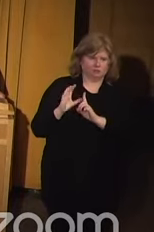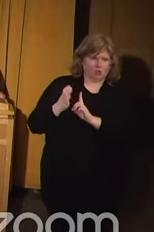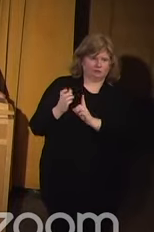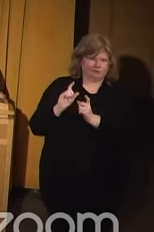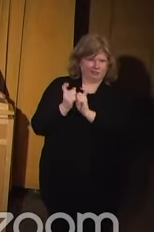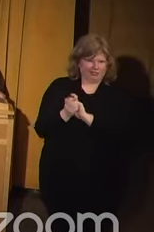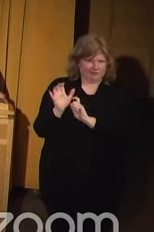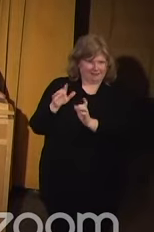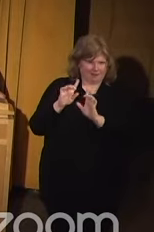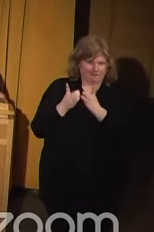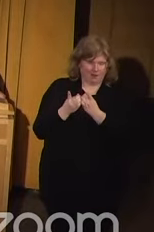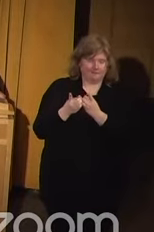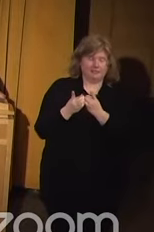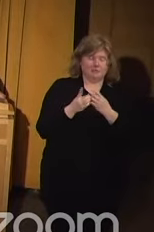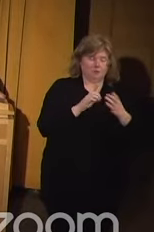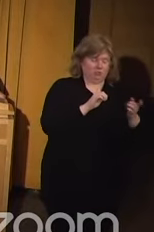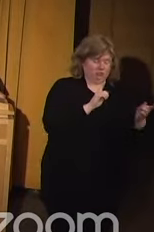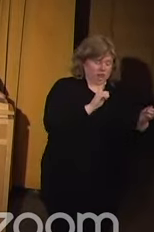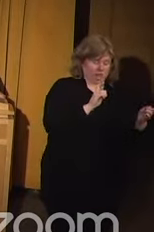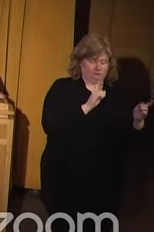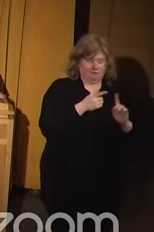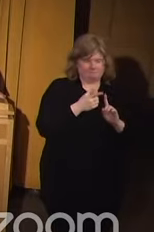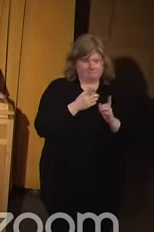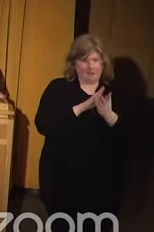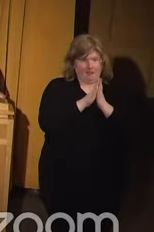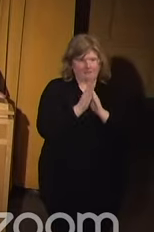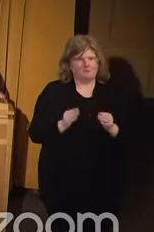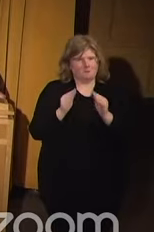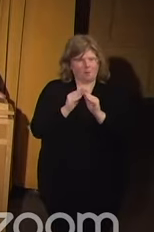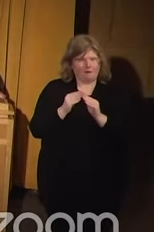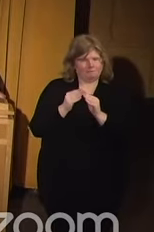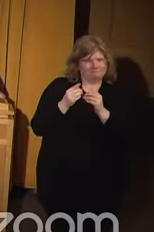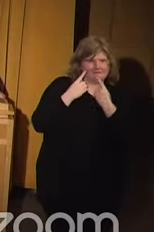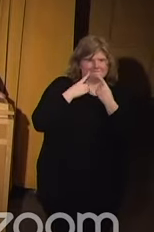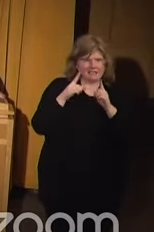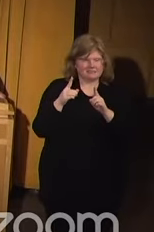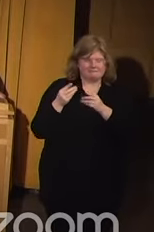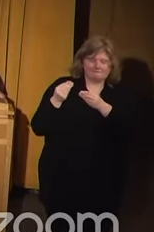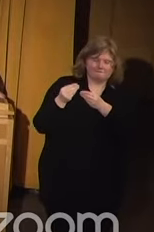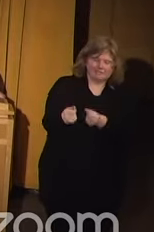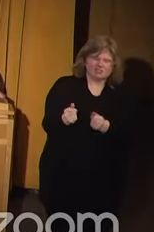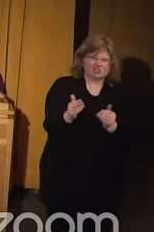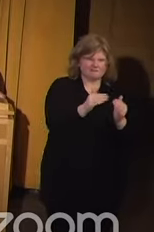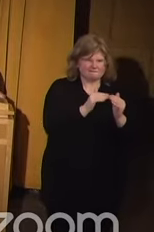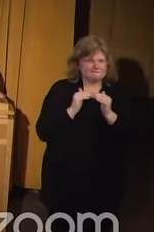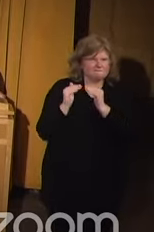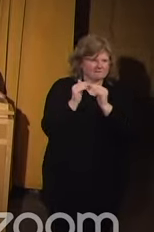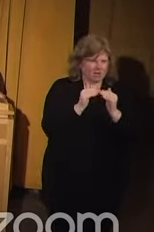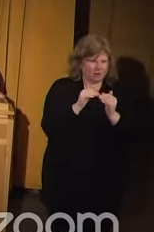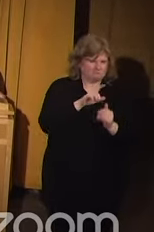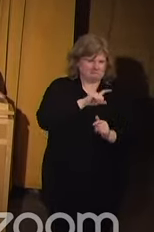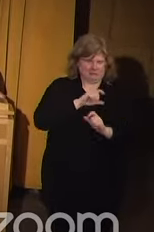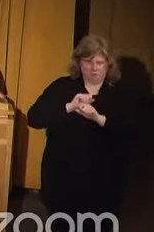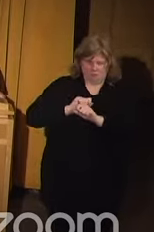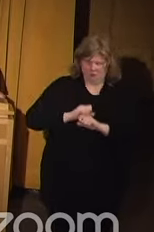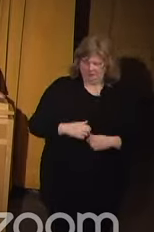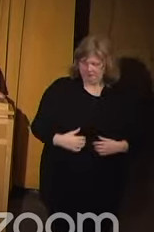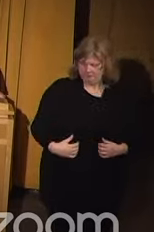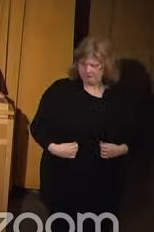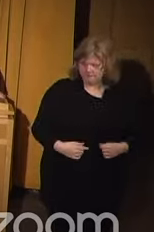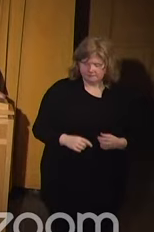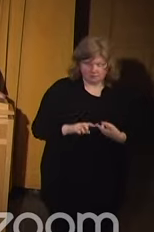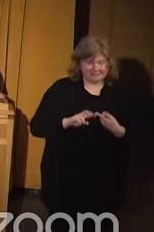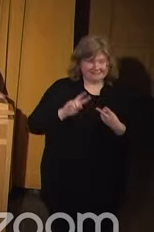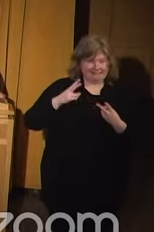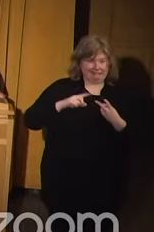is moving toward more effective, efficient, fair, and equitable policing. Secondly,